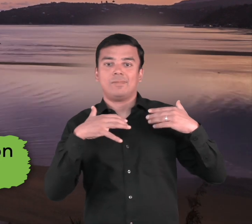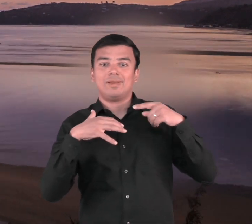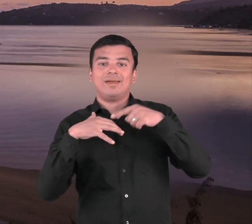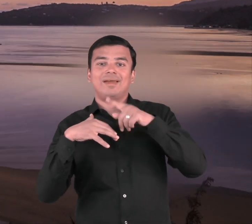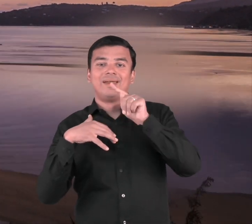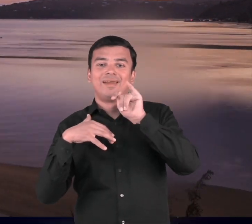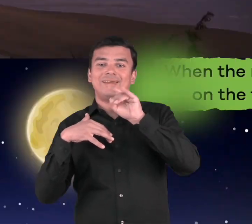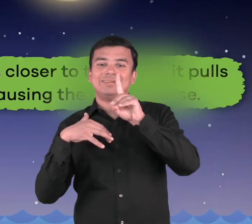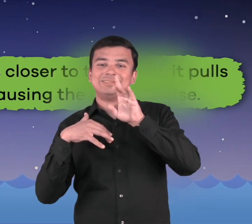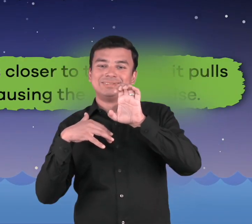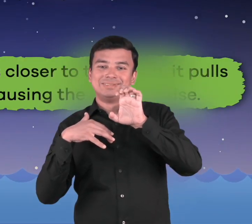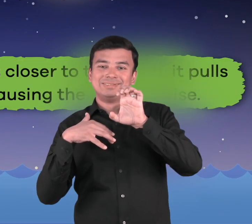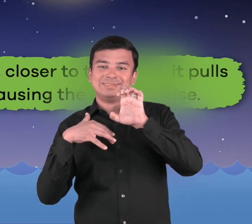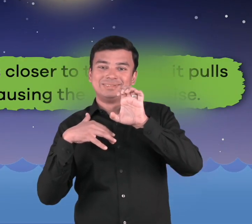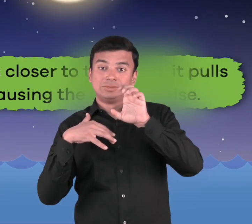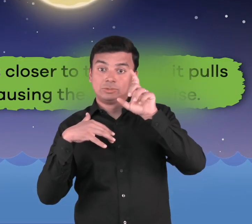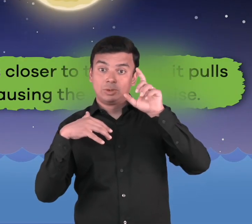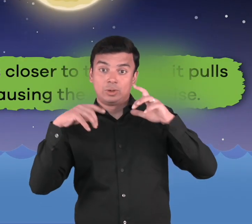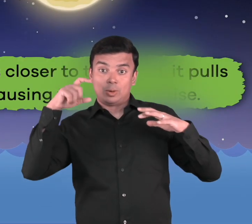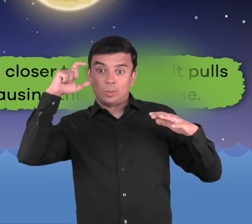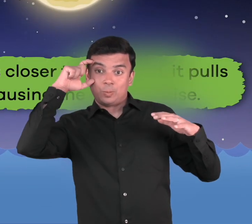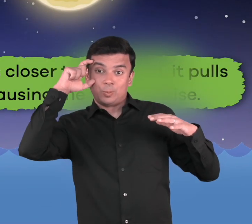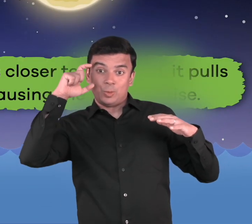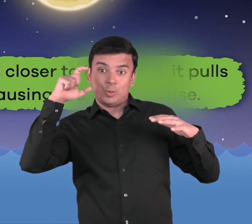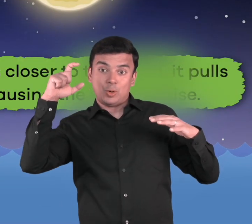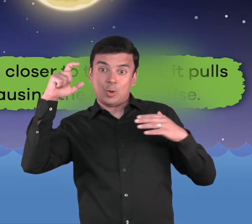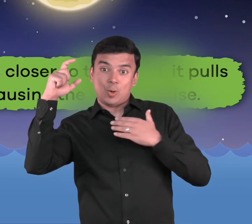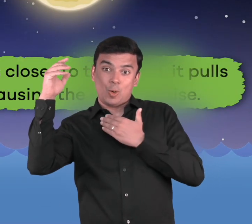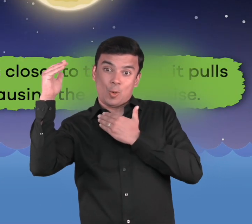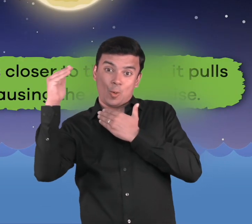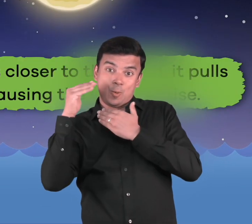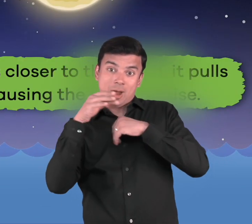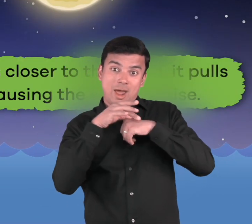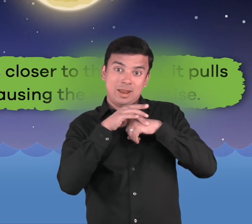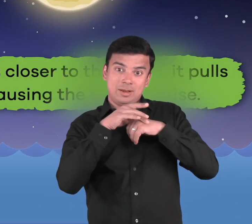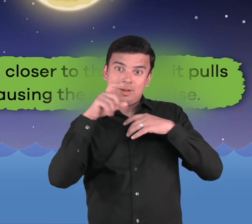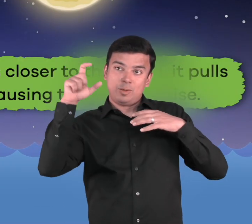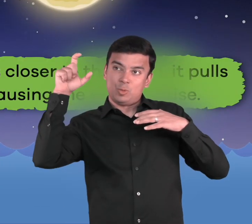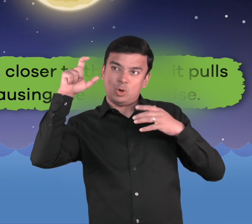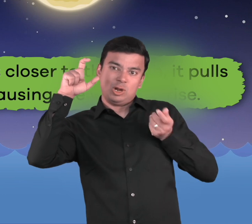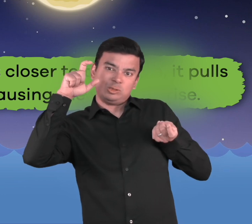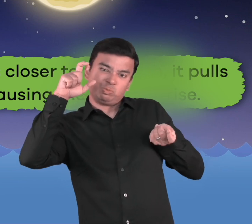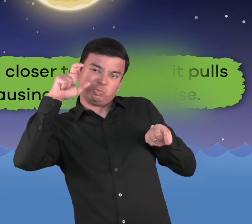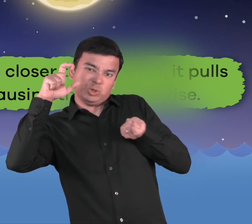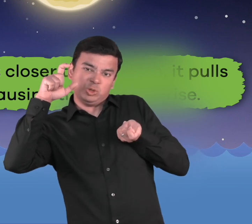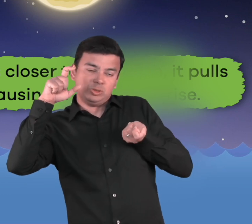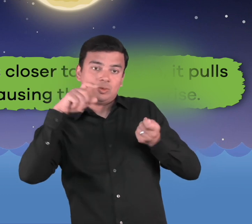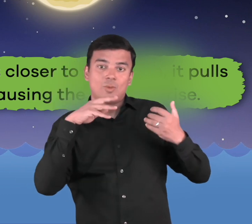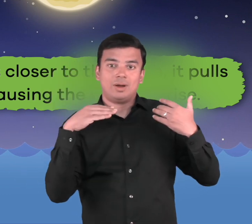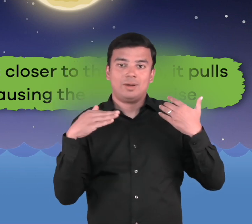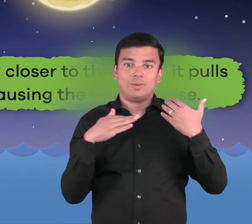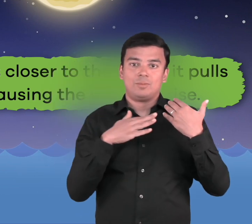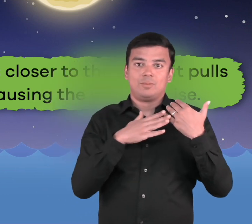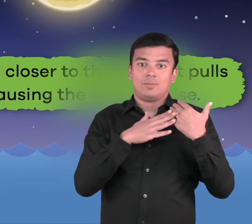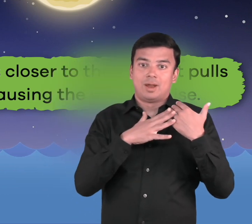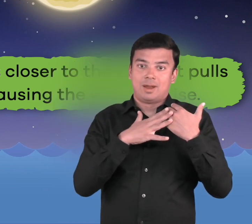the Earth. When the moon is closer to the Earth, it pulls on the tides, causing the water to rise.